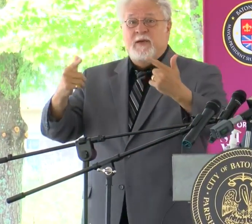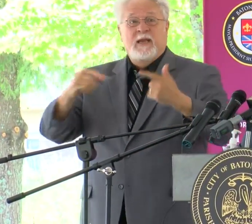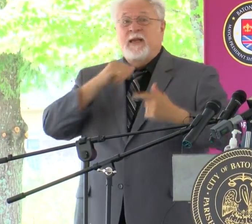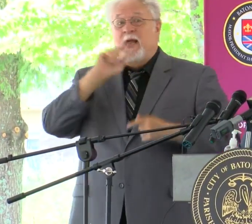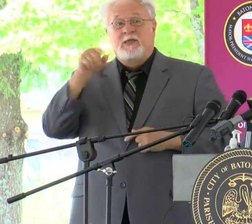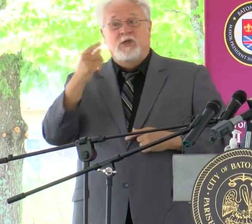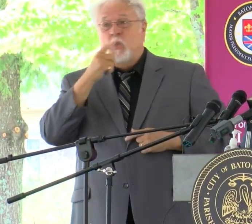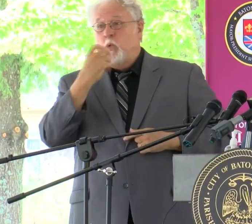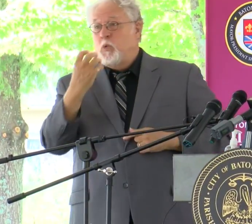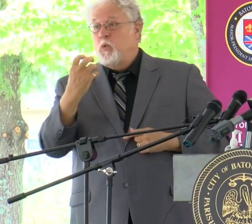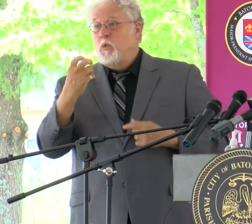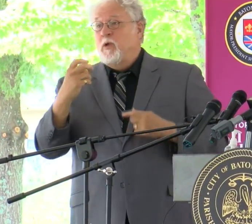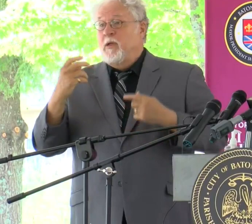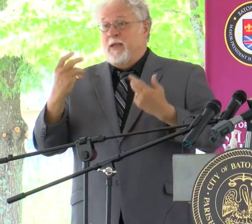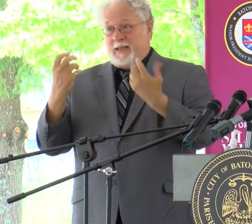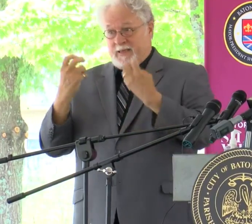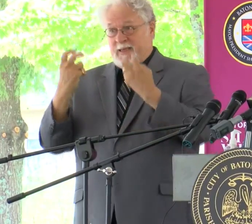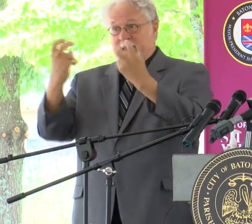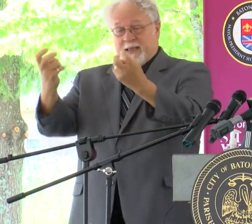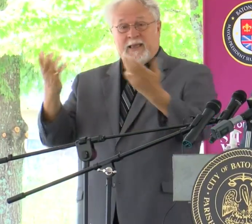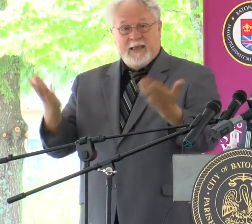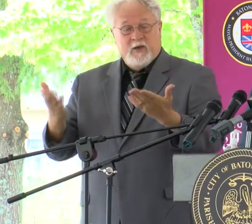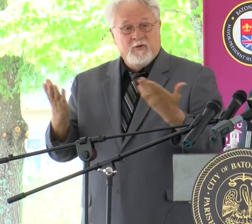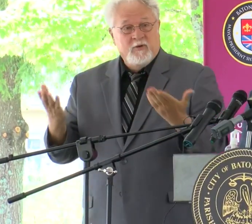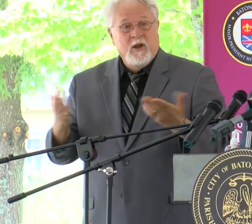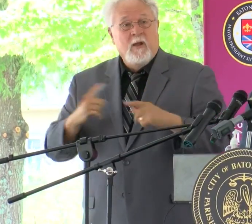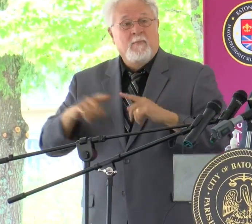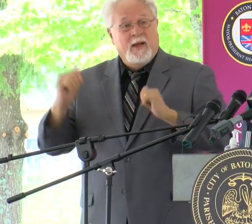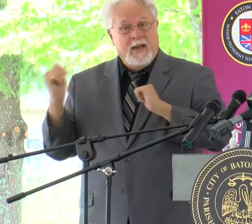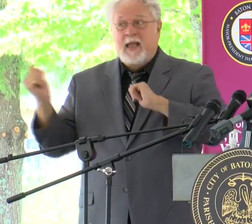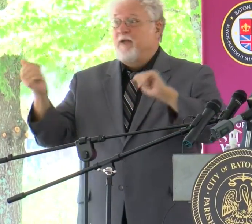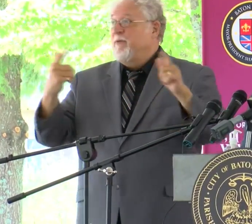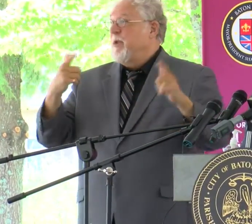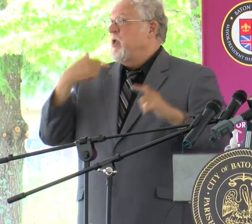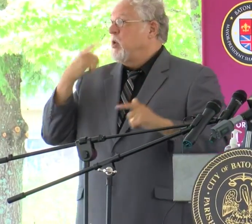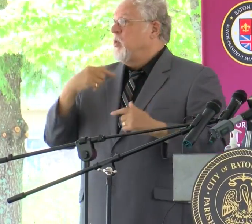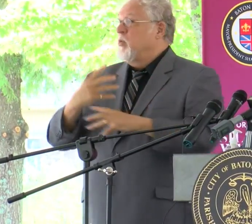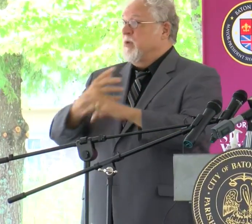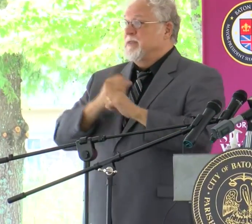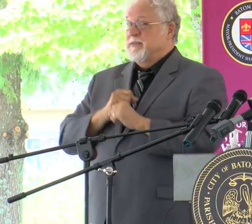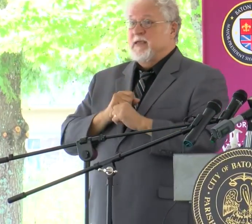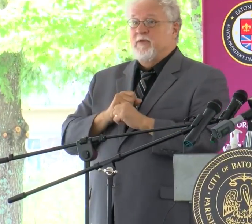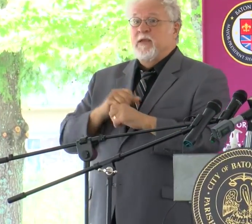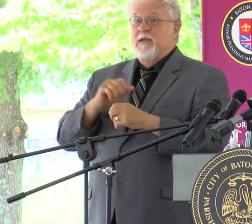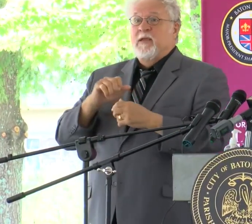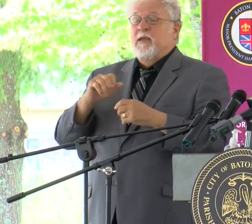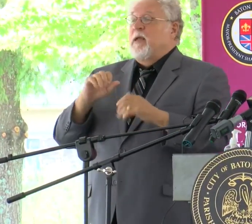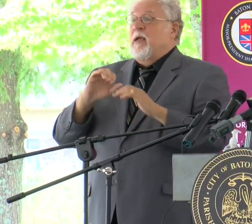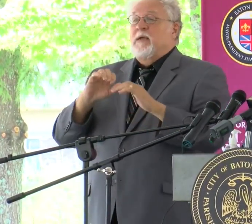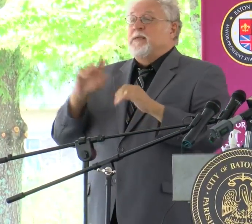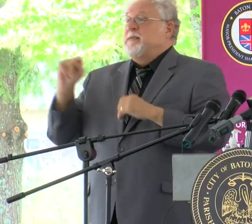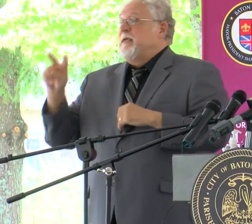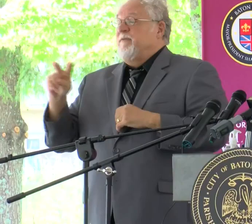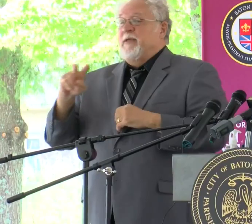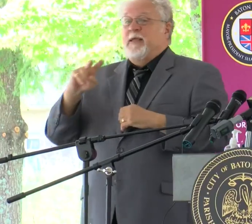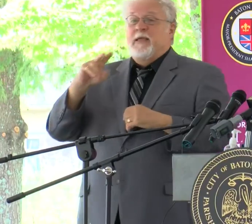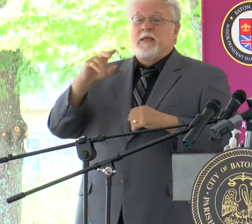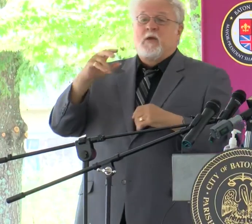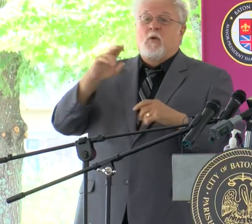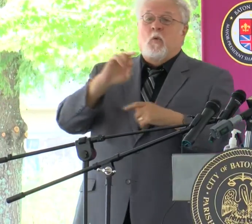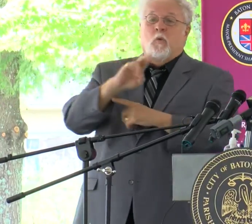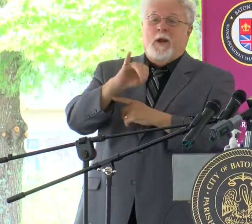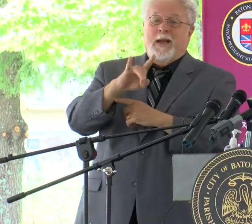not just those who are physically present here this morning, but everybody who is receiving this by whatever means, TV,